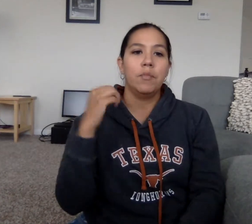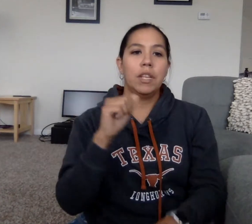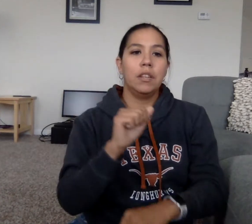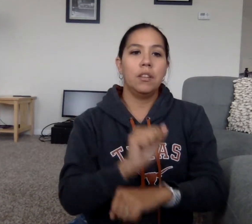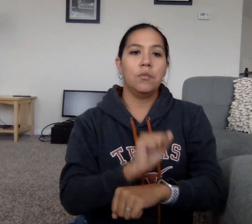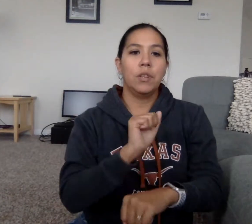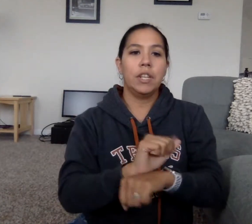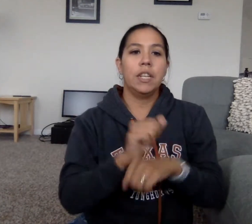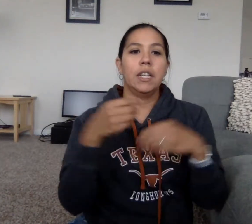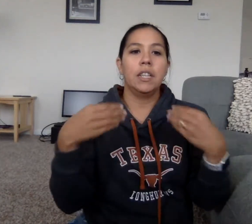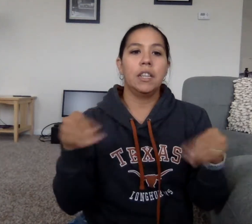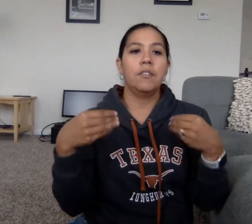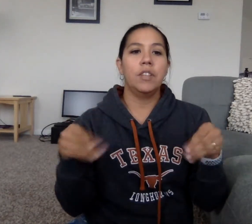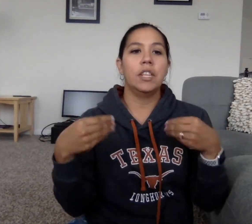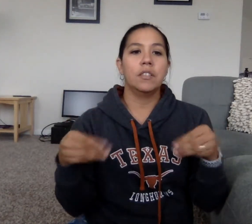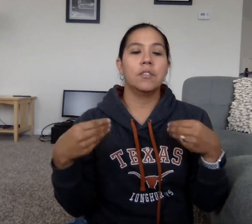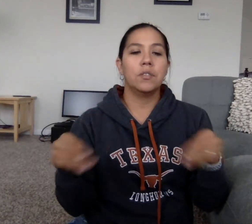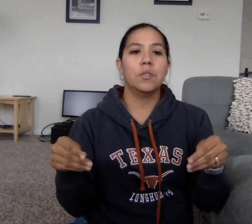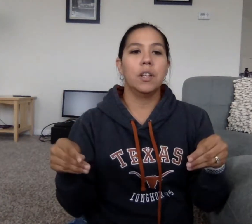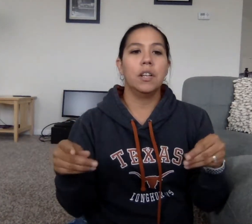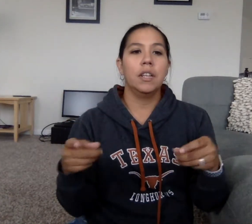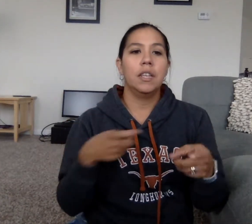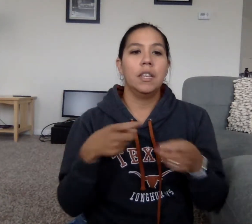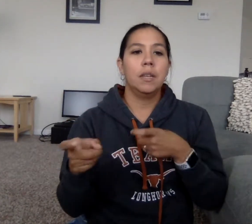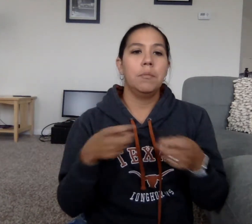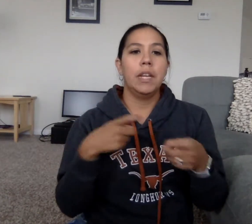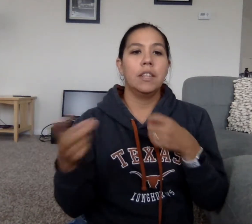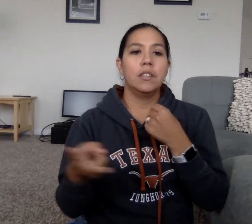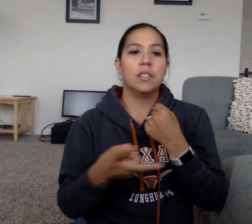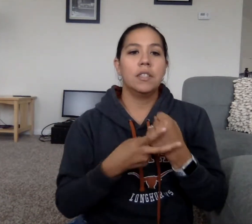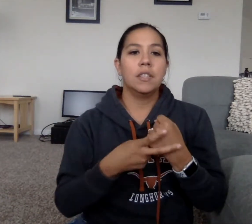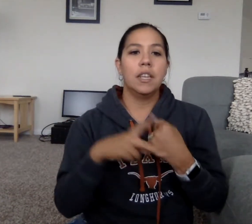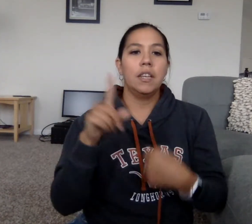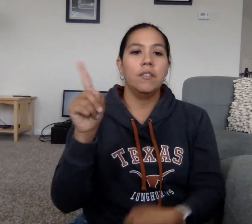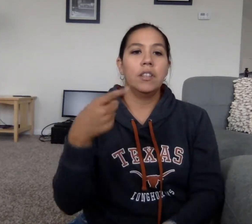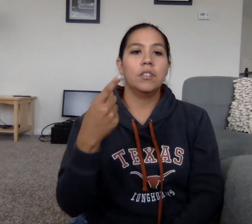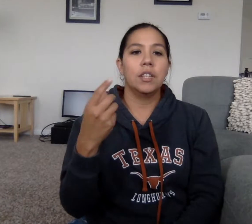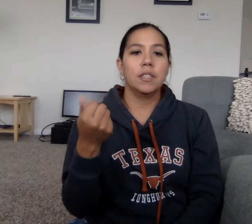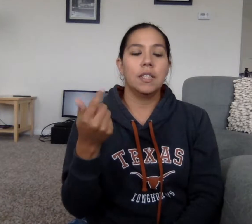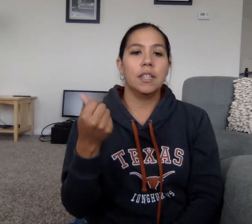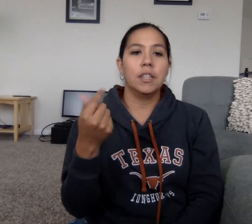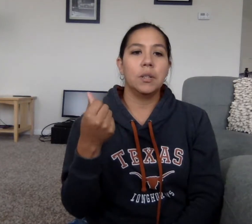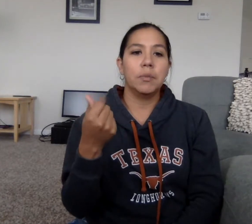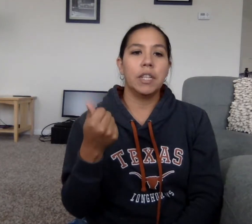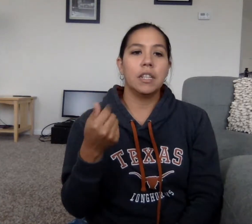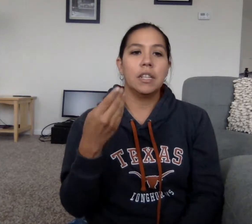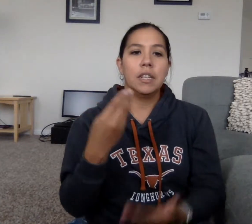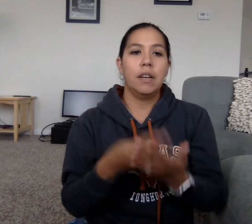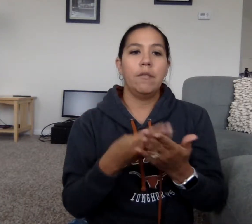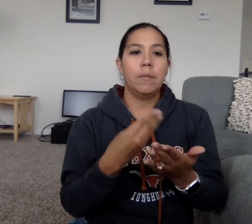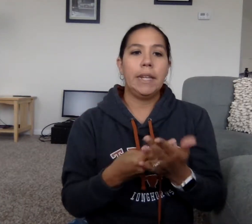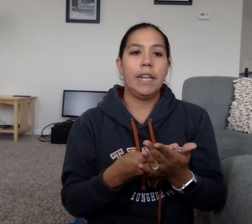been working at the convenience store. Managed to save just a little bit of money.